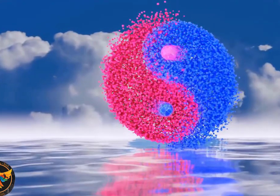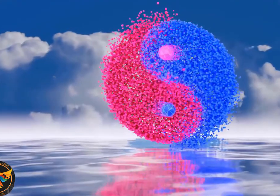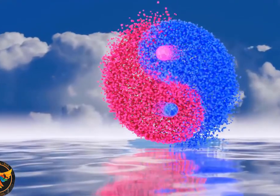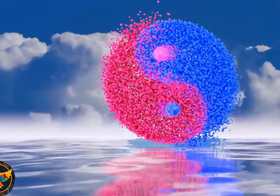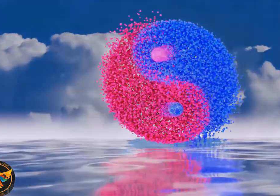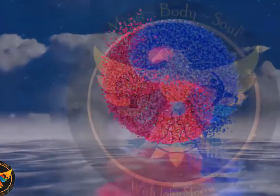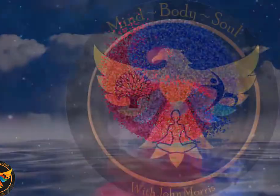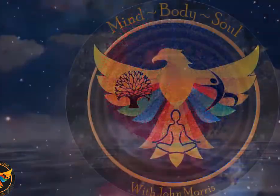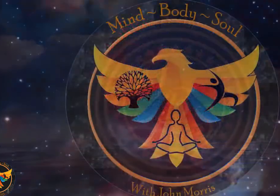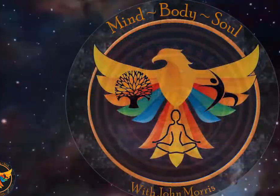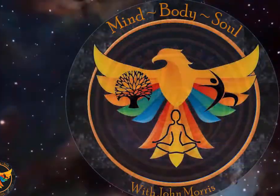Morris.